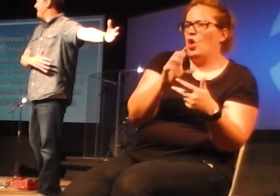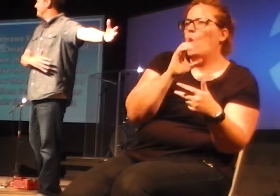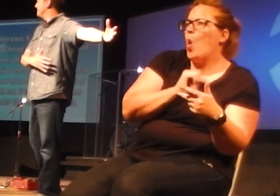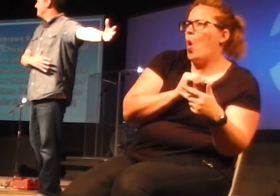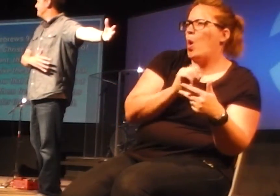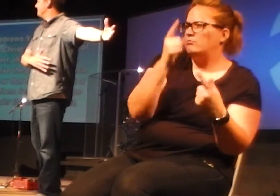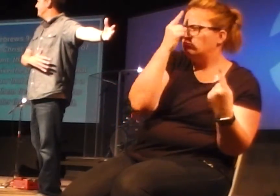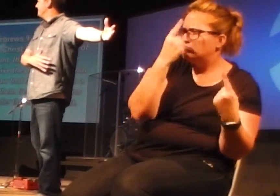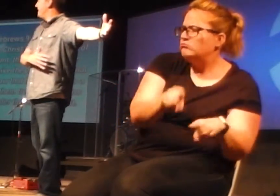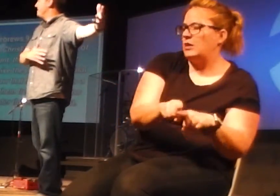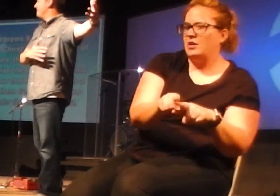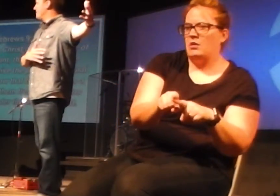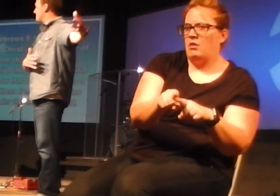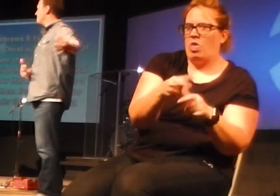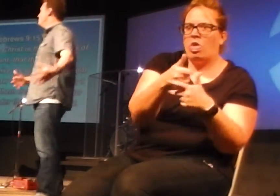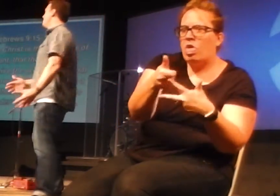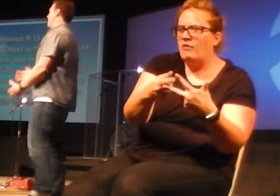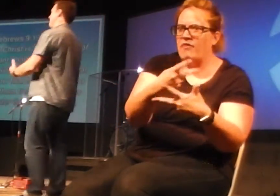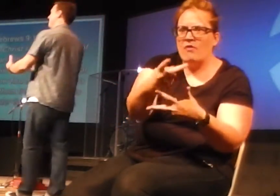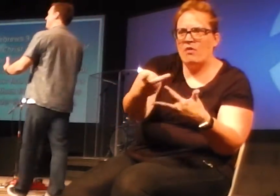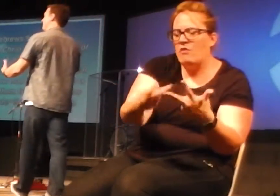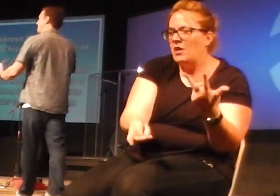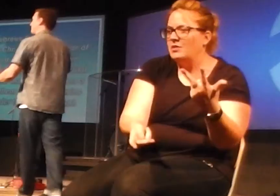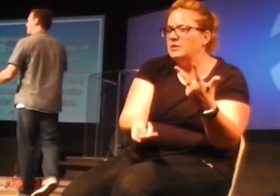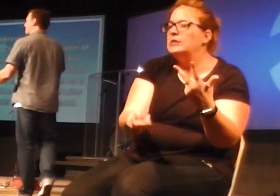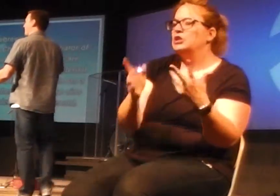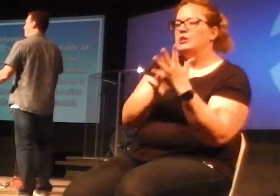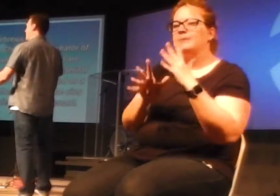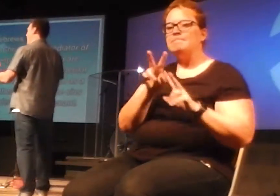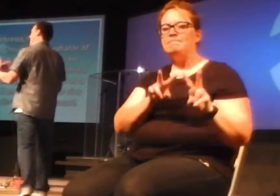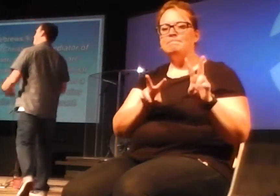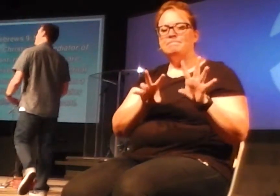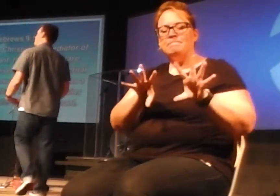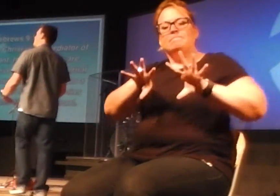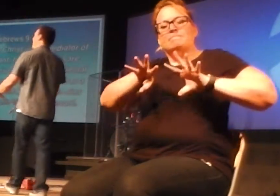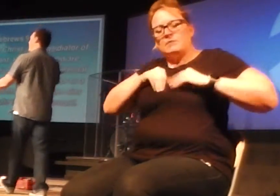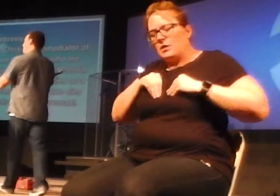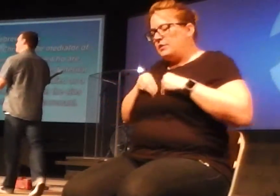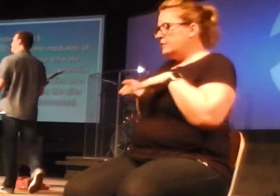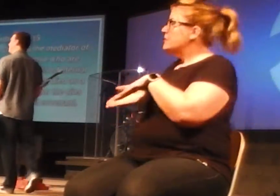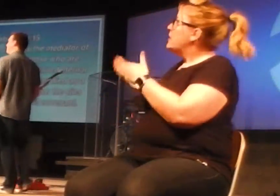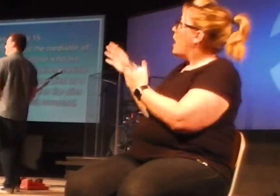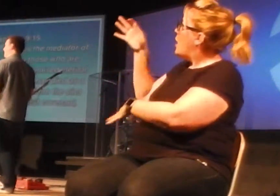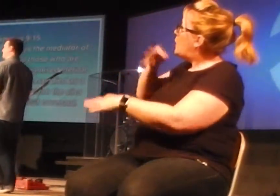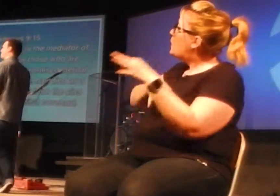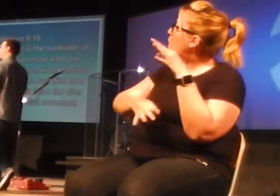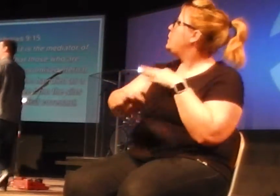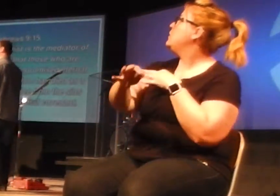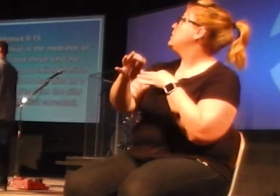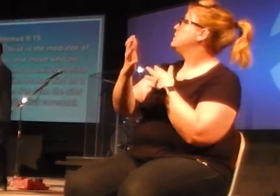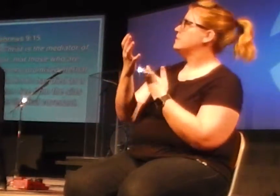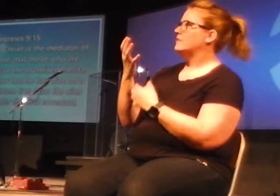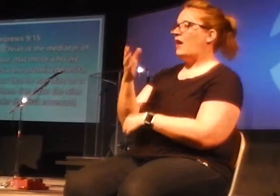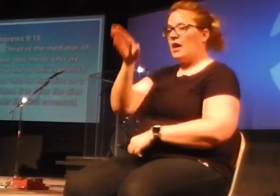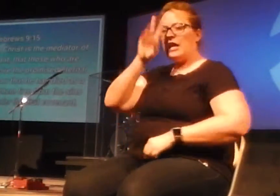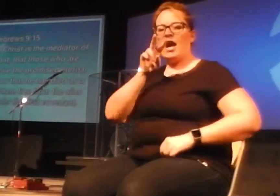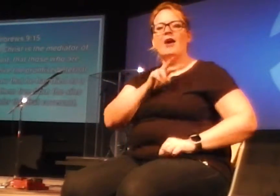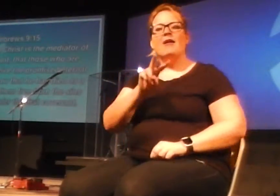And that this new covenant, we have because God has given us his forgiveness through Jesus